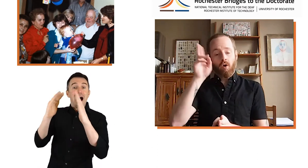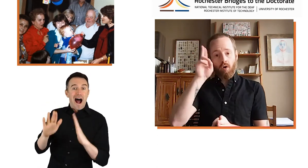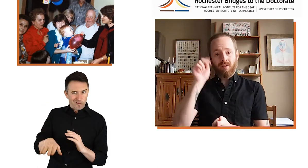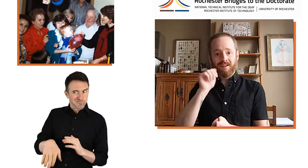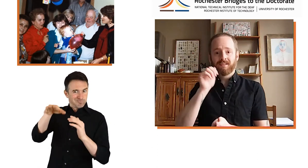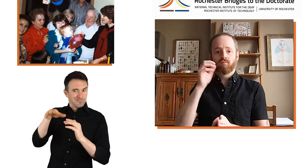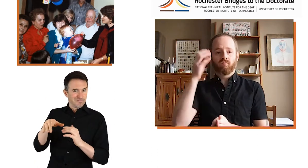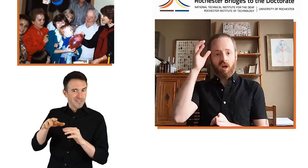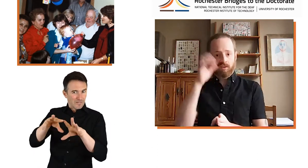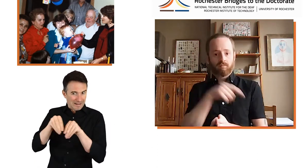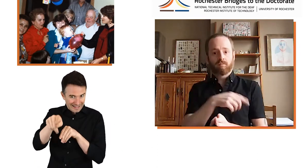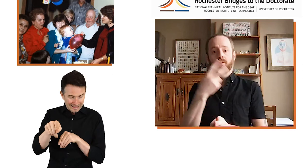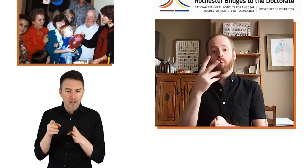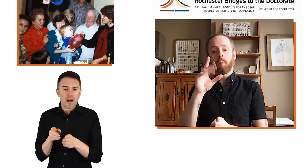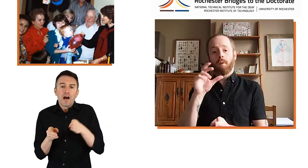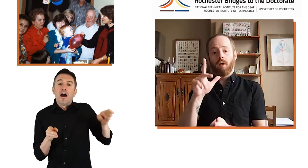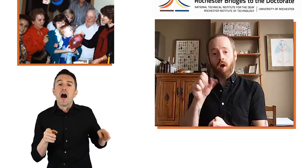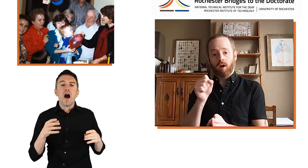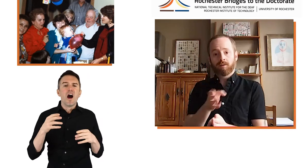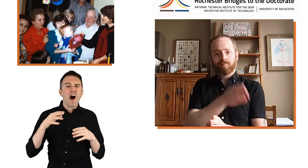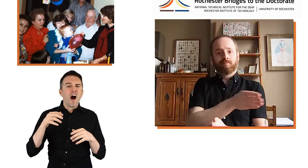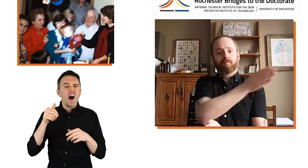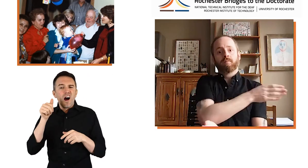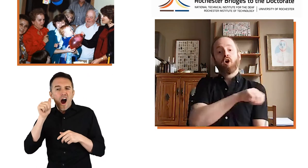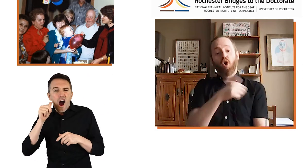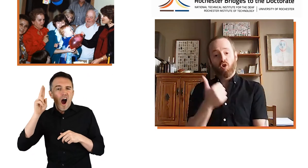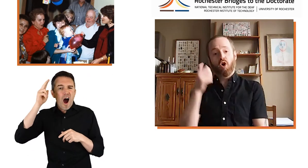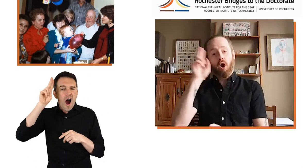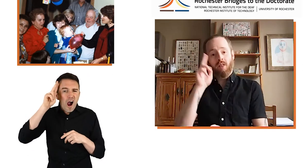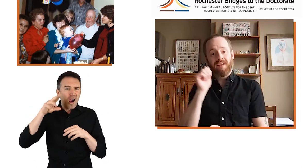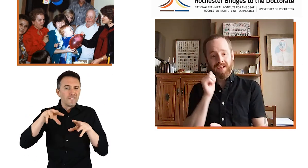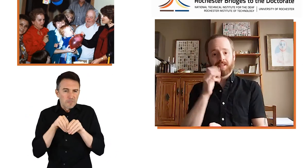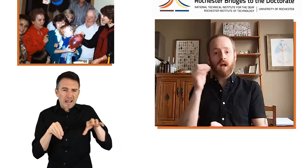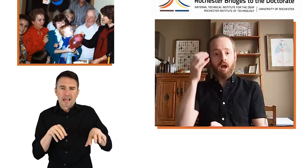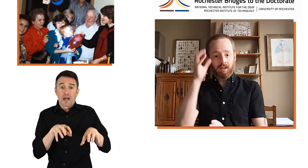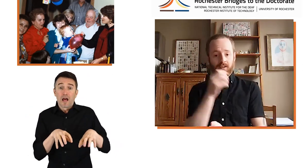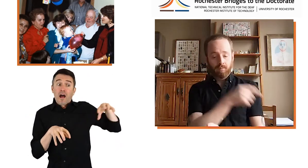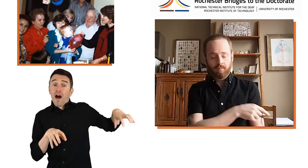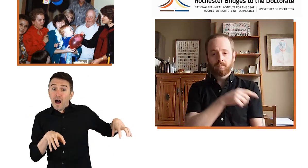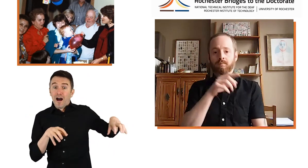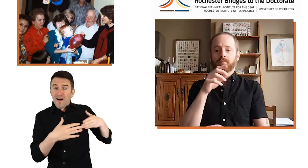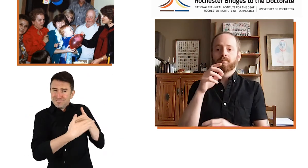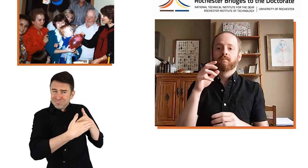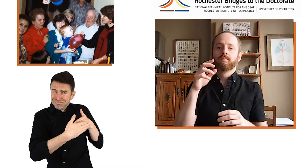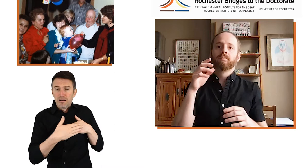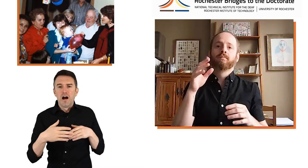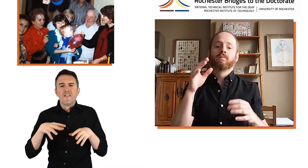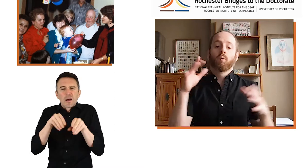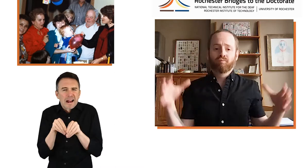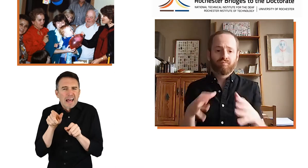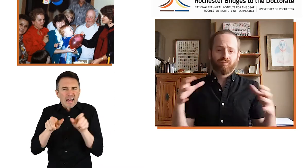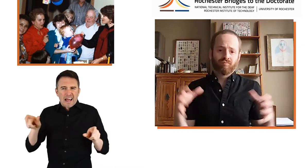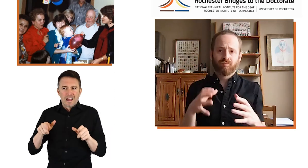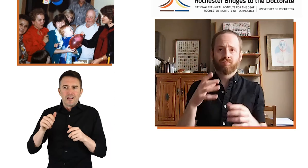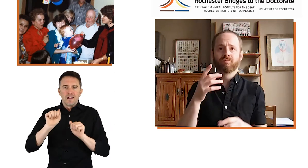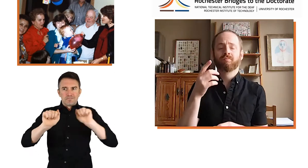then next door to their house was my aunt and uncle's house. And then down the block were some other uncles and aunts and cousins